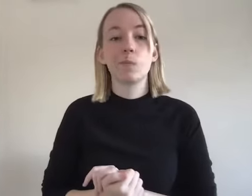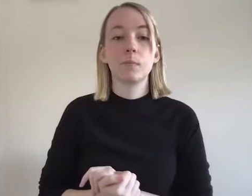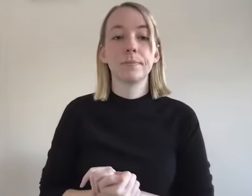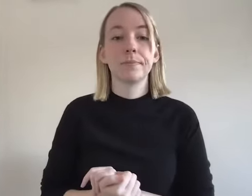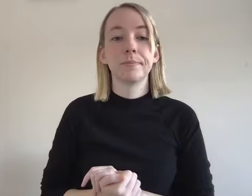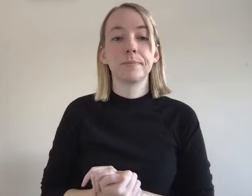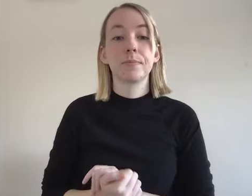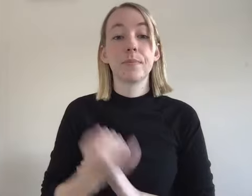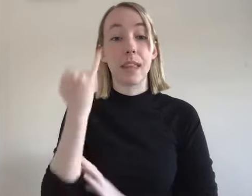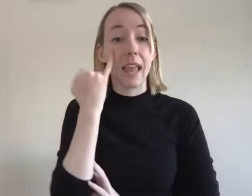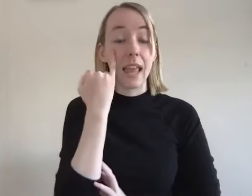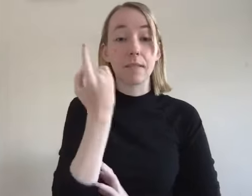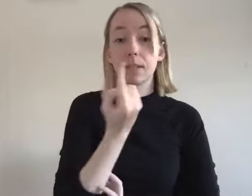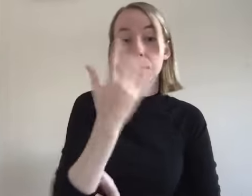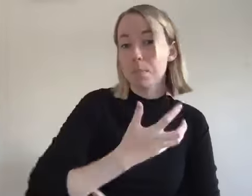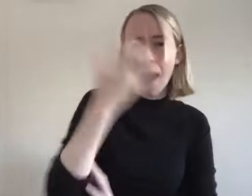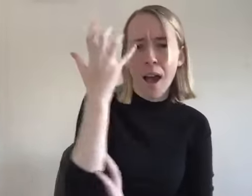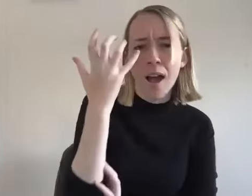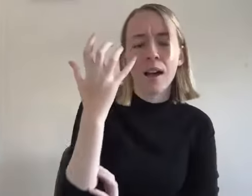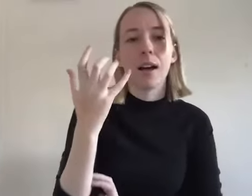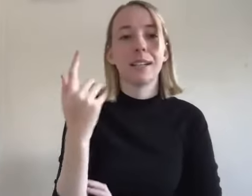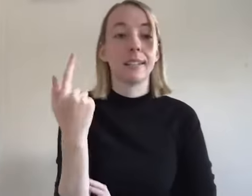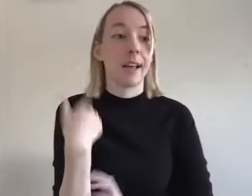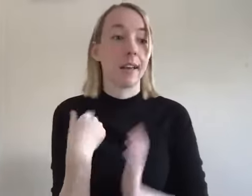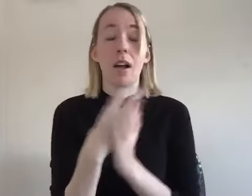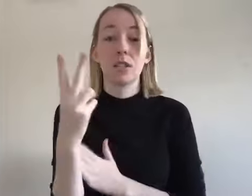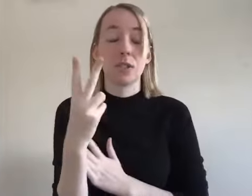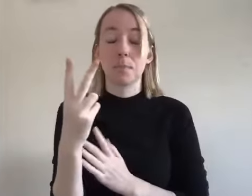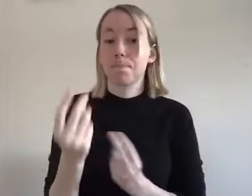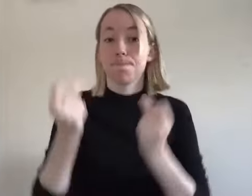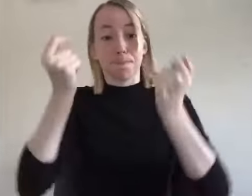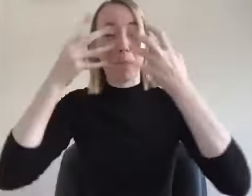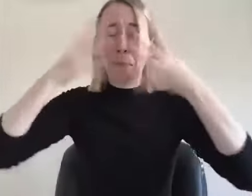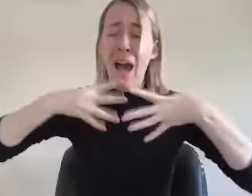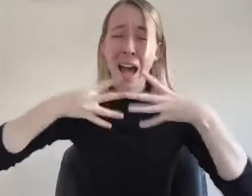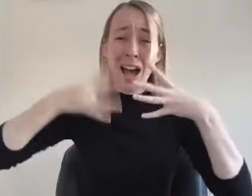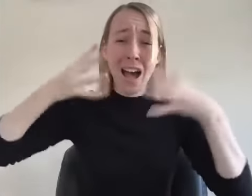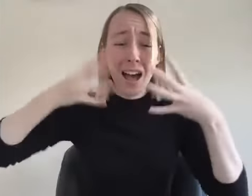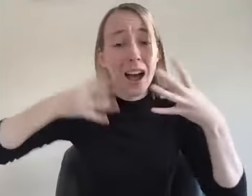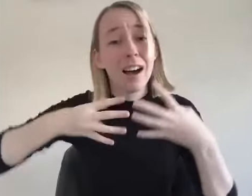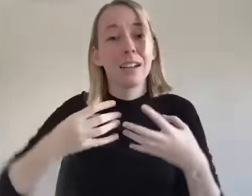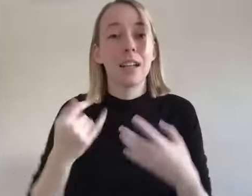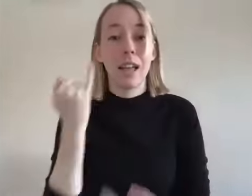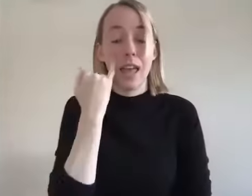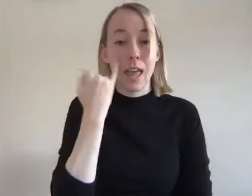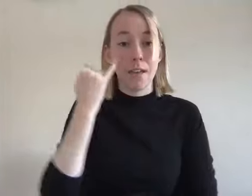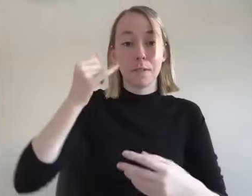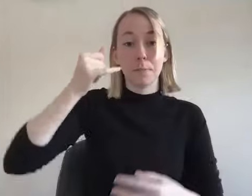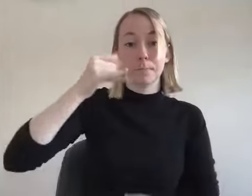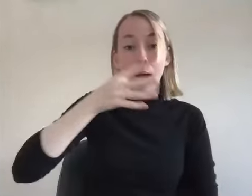um i if someone was angry i honestly would like just burst into tears because if a parent was angry growing up